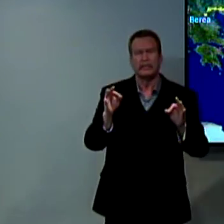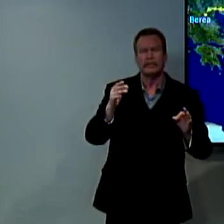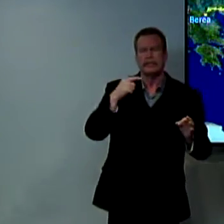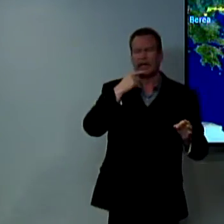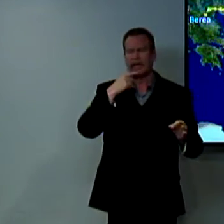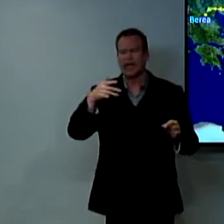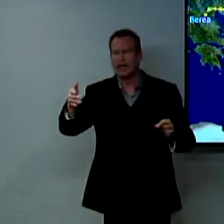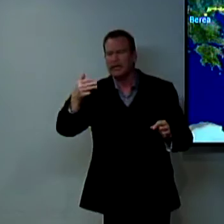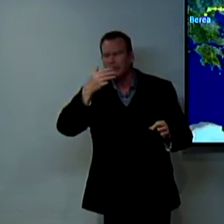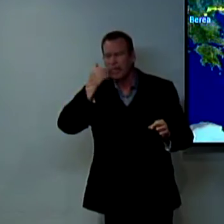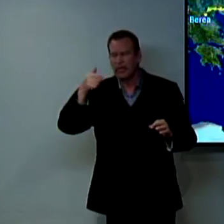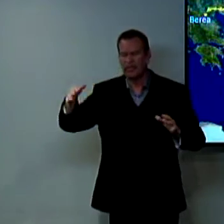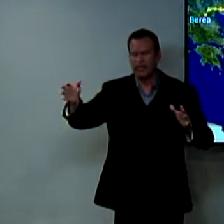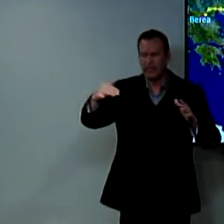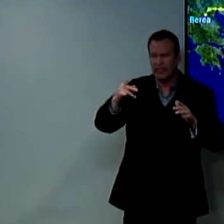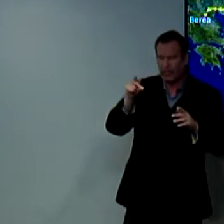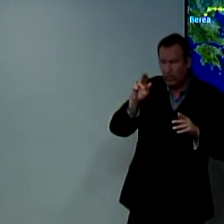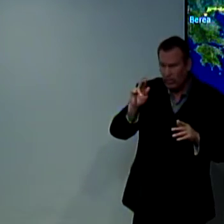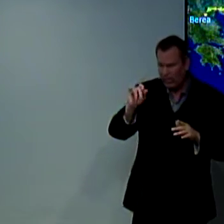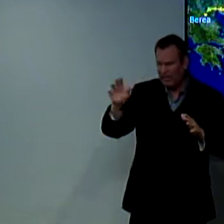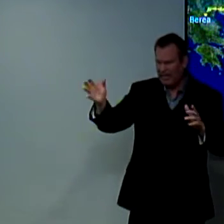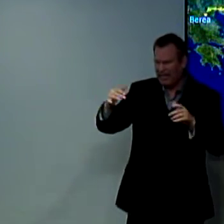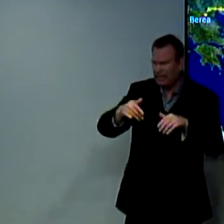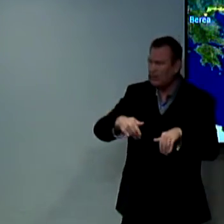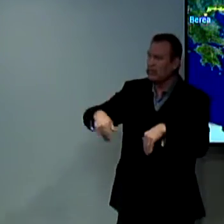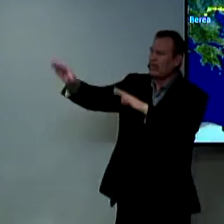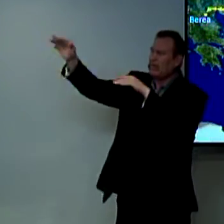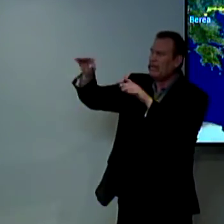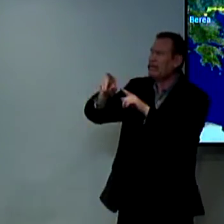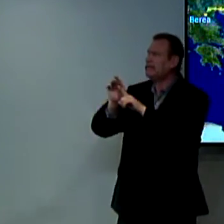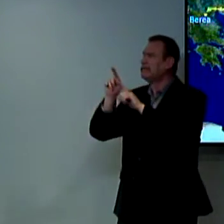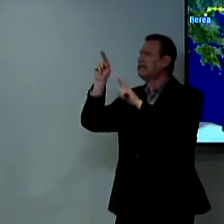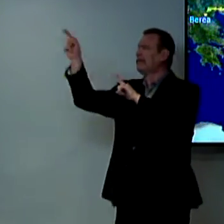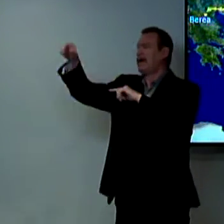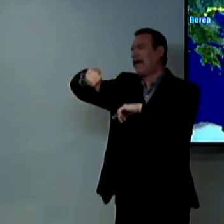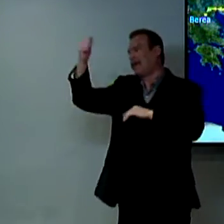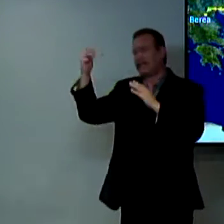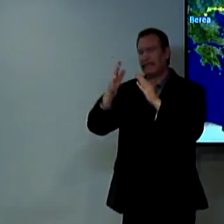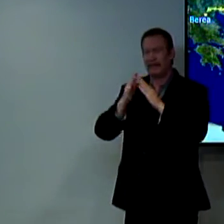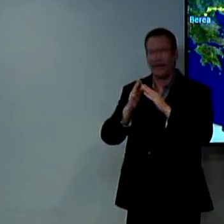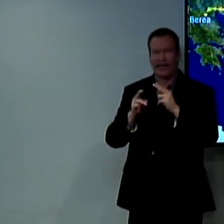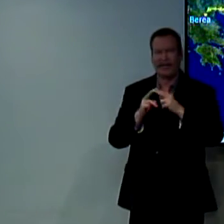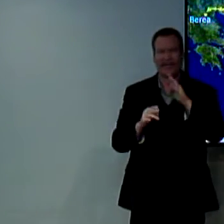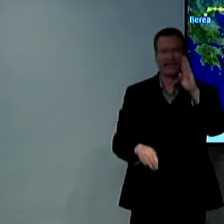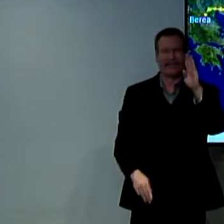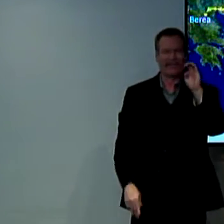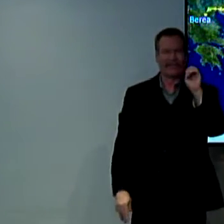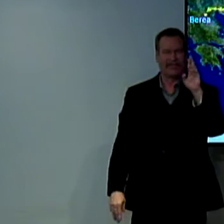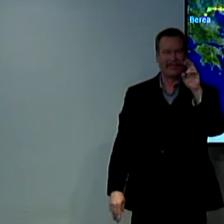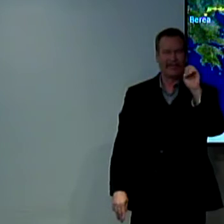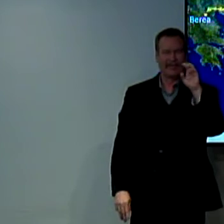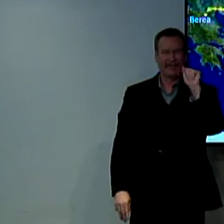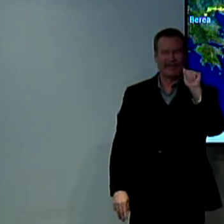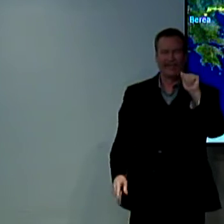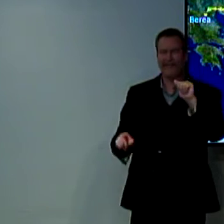they decided it's best Paul you and Silas go to Berea go to another town go to Berea